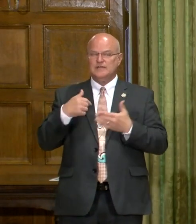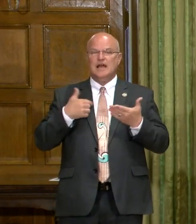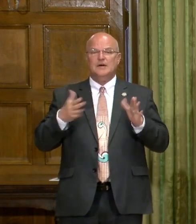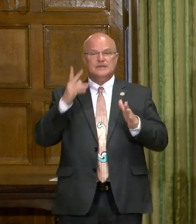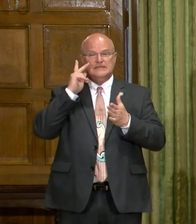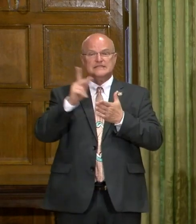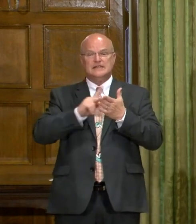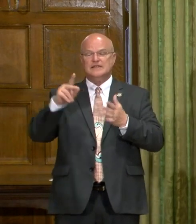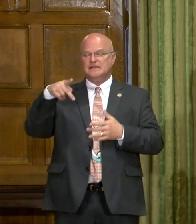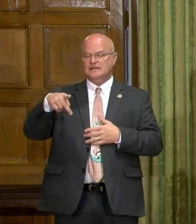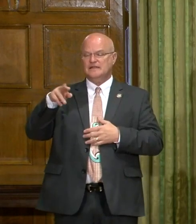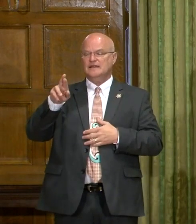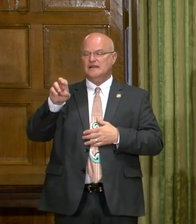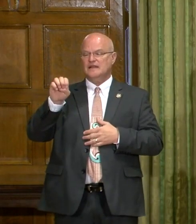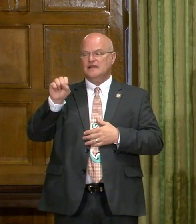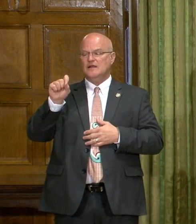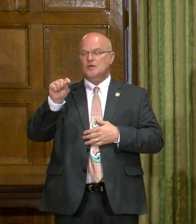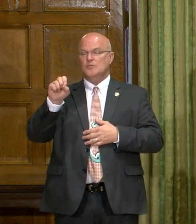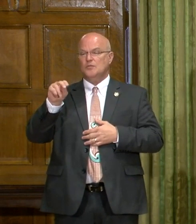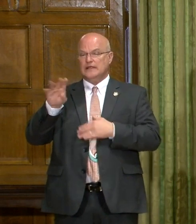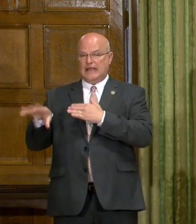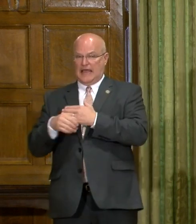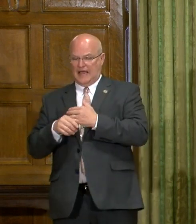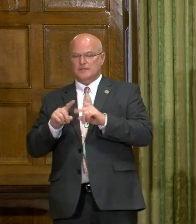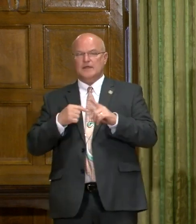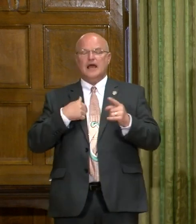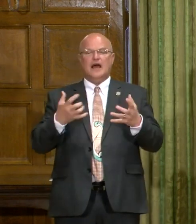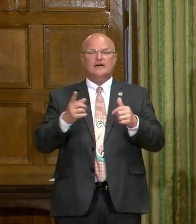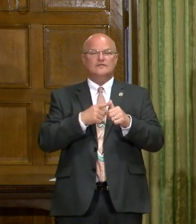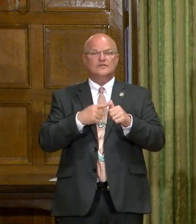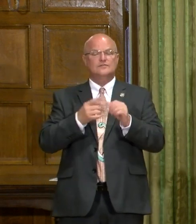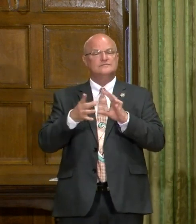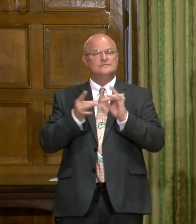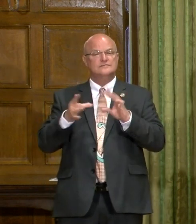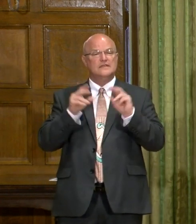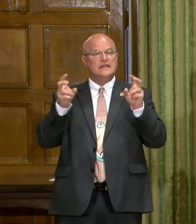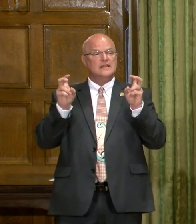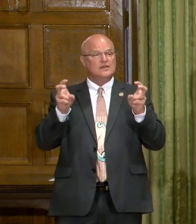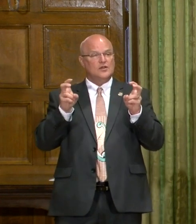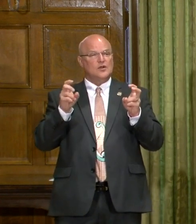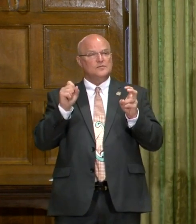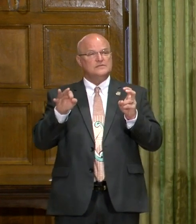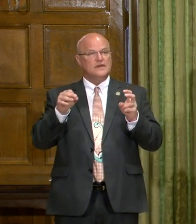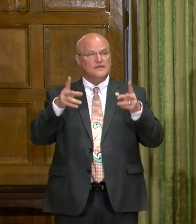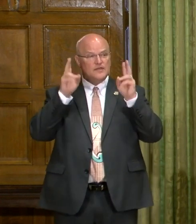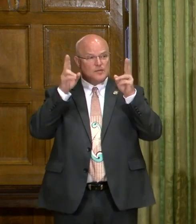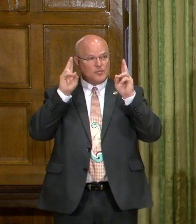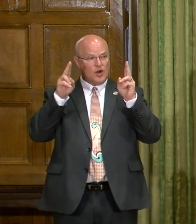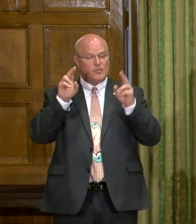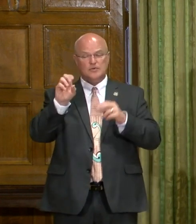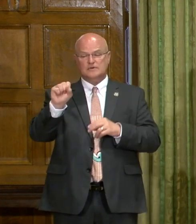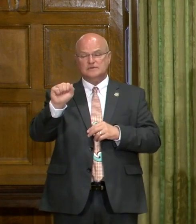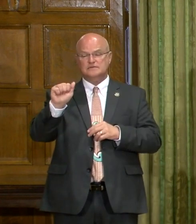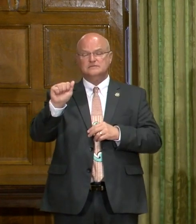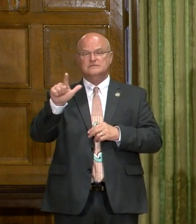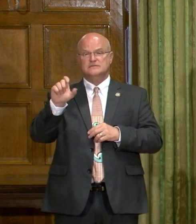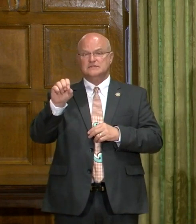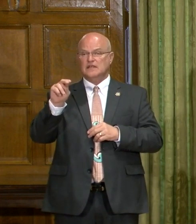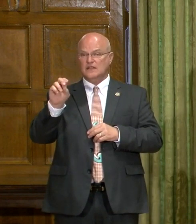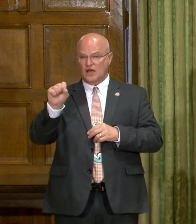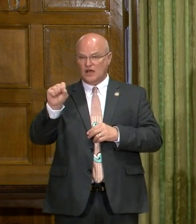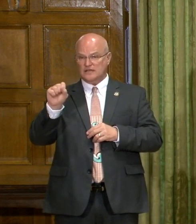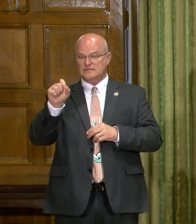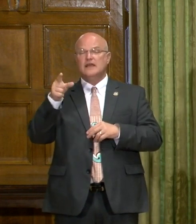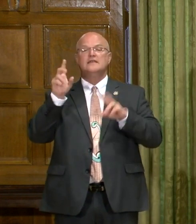I'm going to let Secretary Preston supplement this. But first, in terms of the barbers and salon operators,